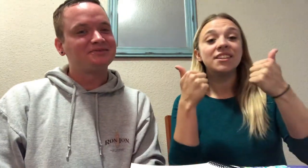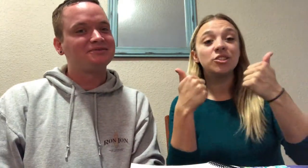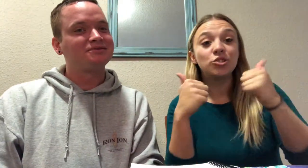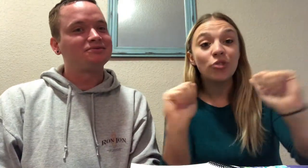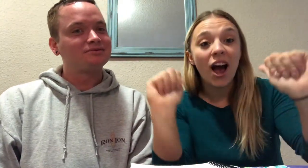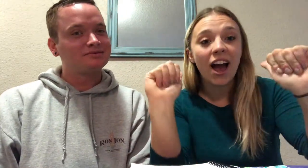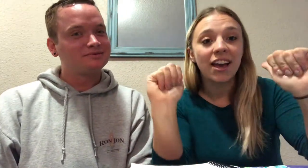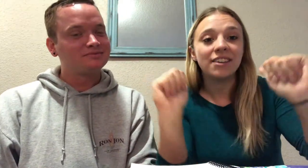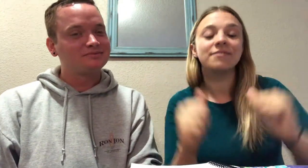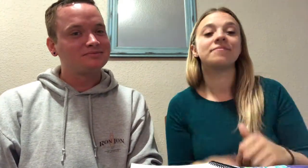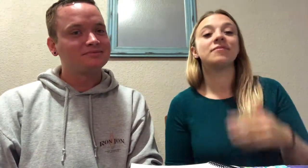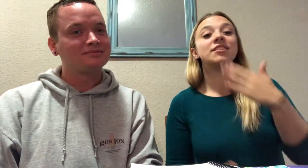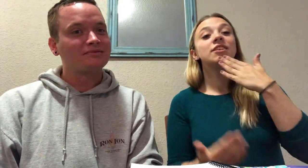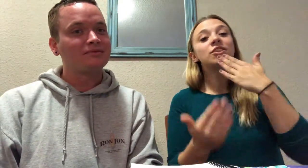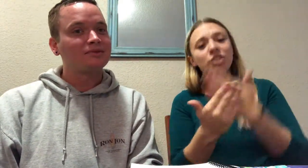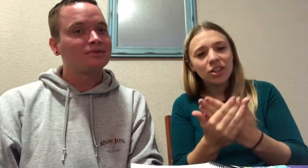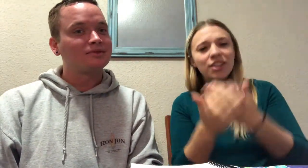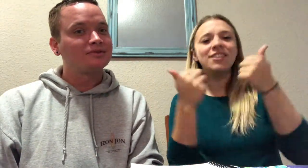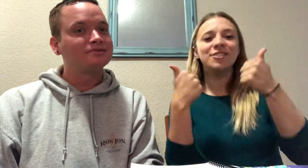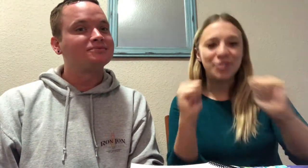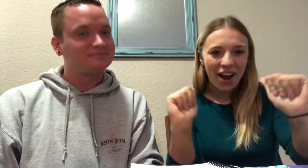Try. Good try.